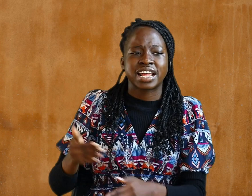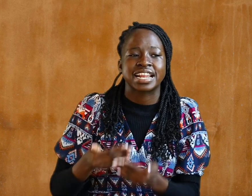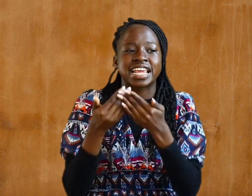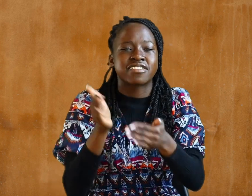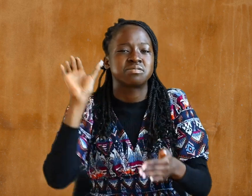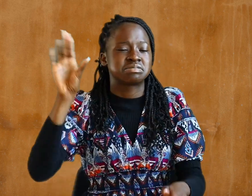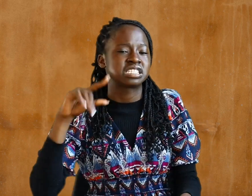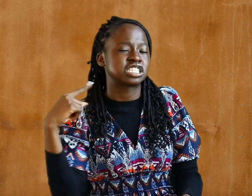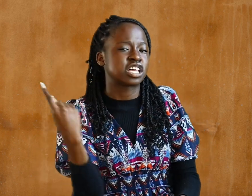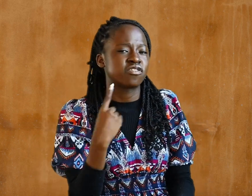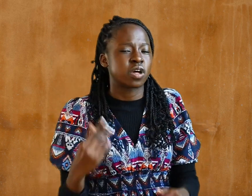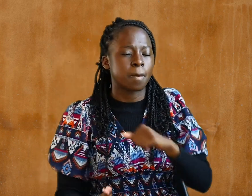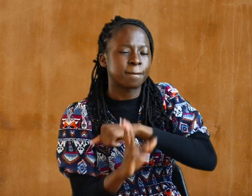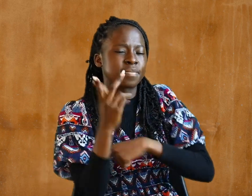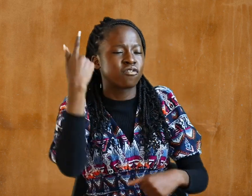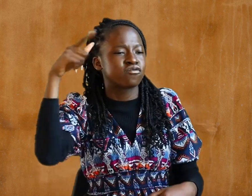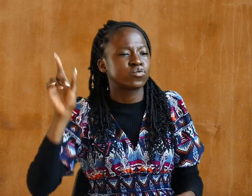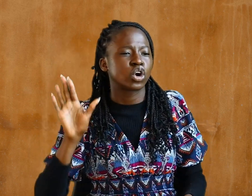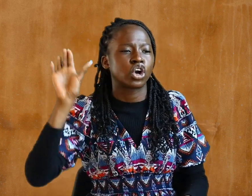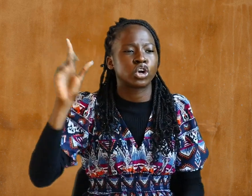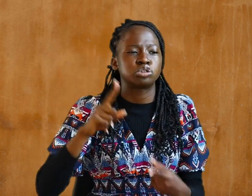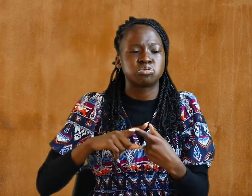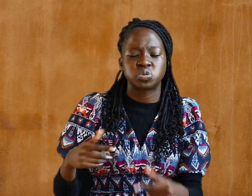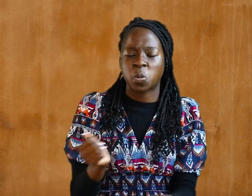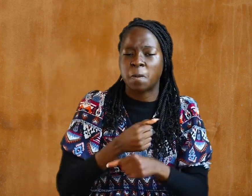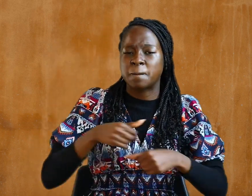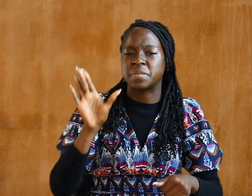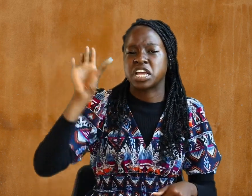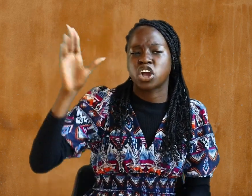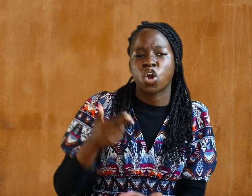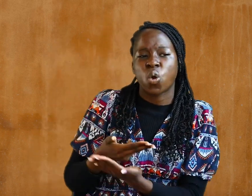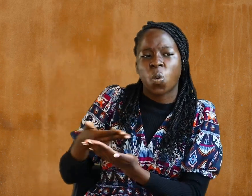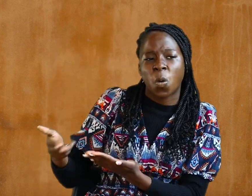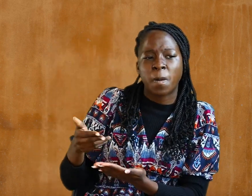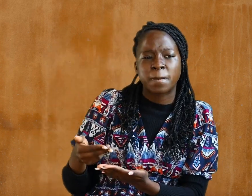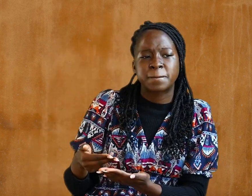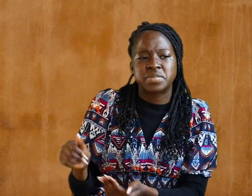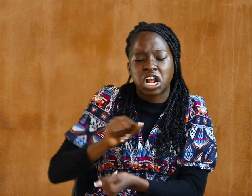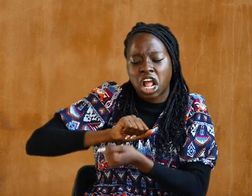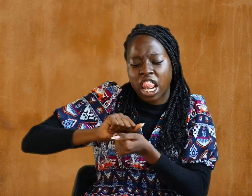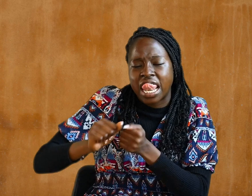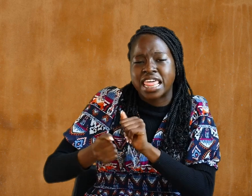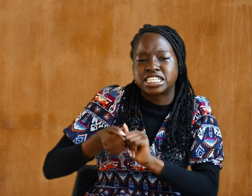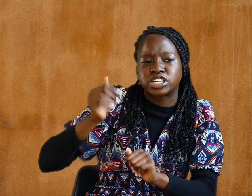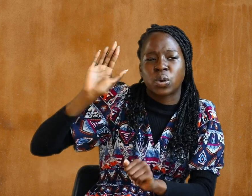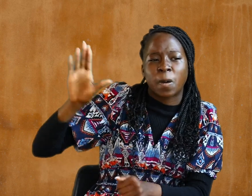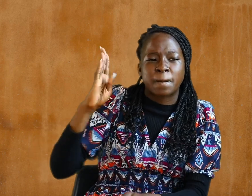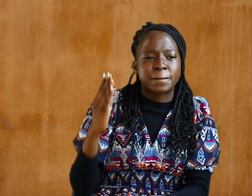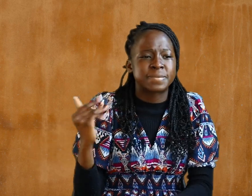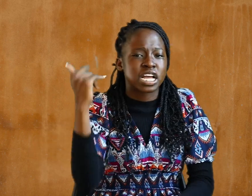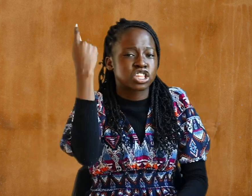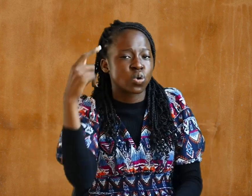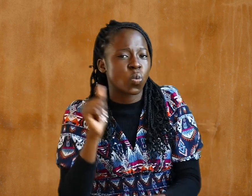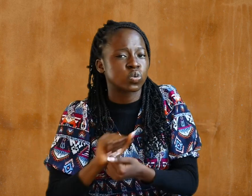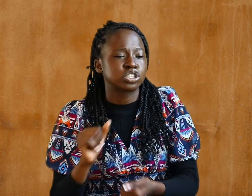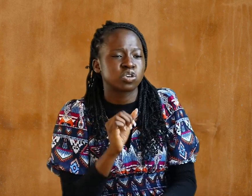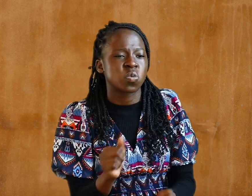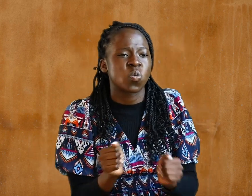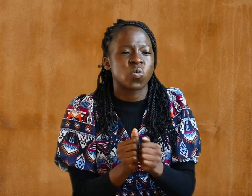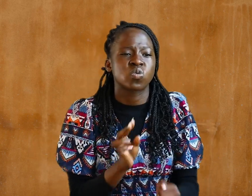holy, cleansing her by the washing with water through the word, and